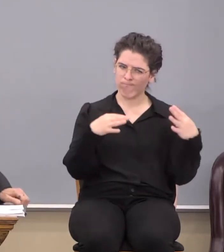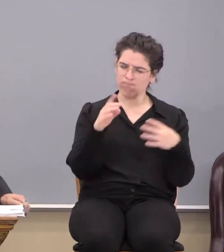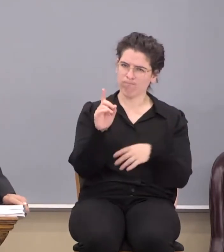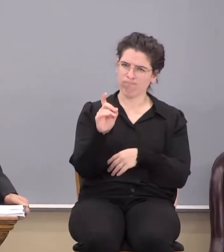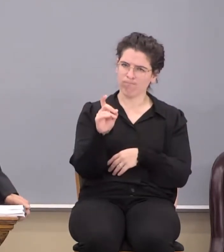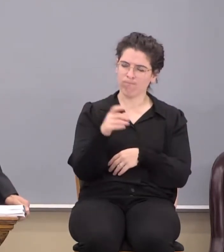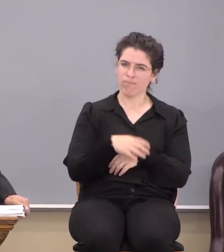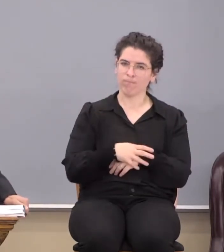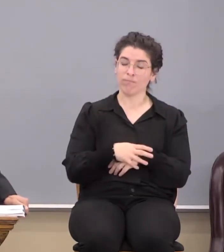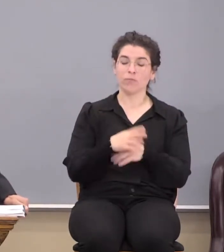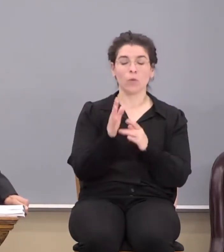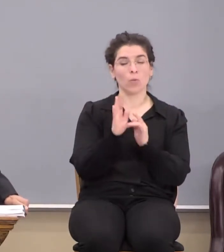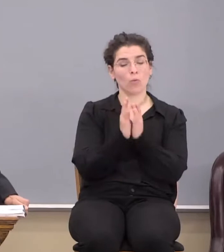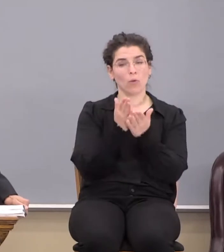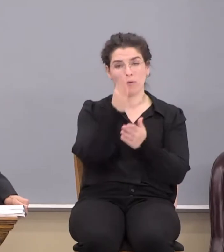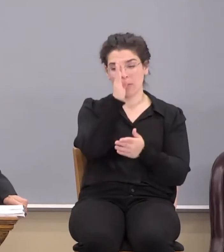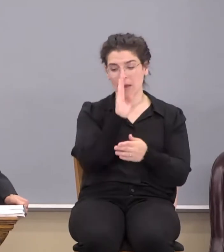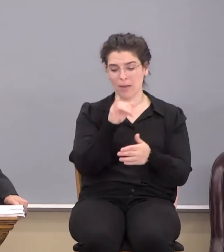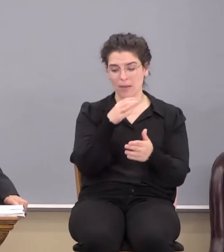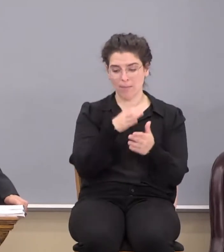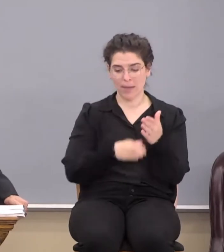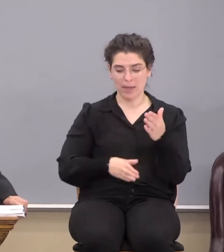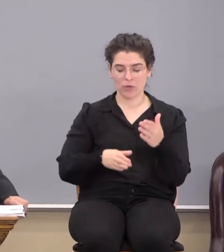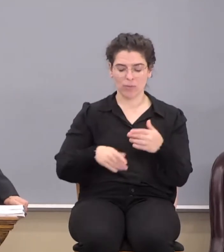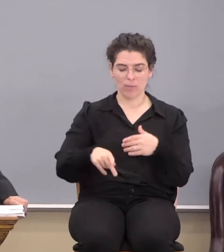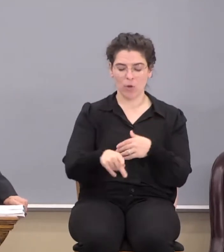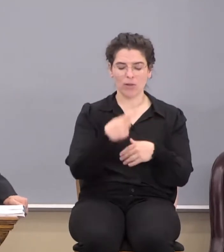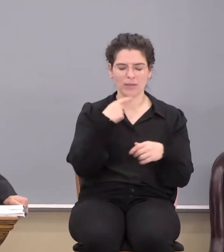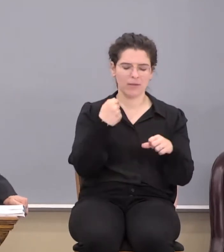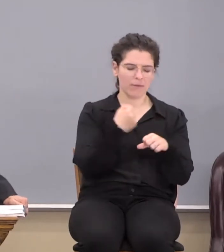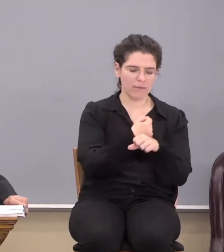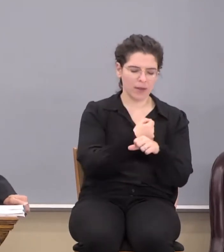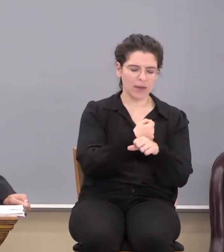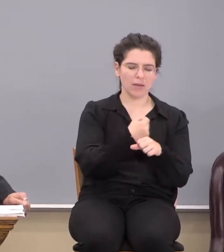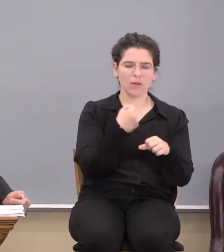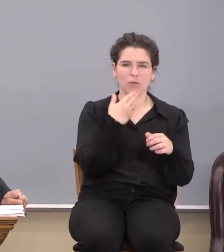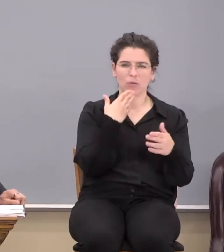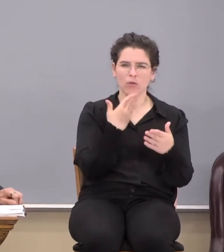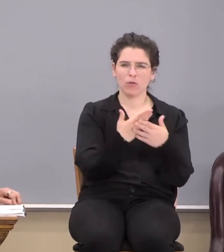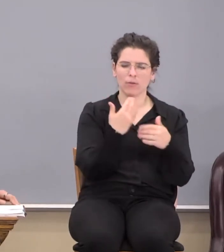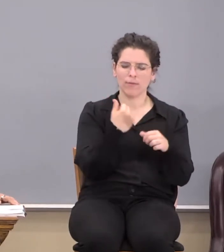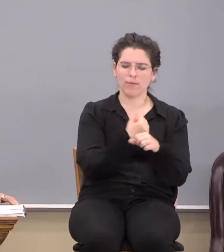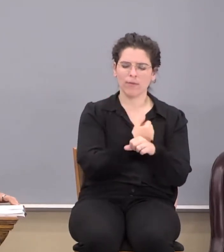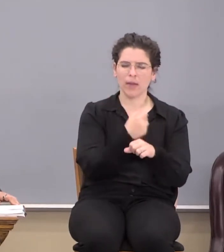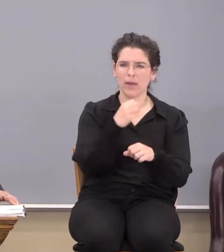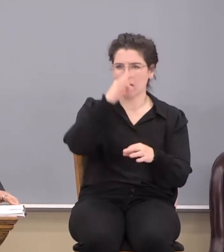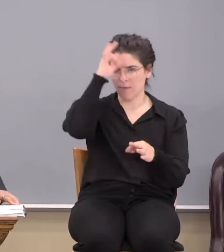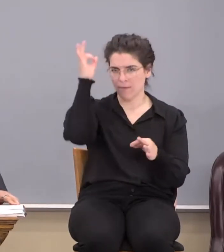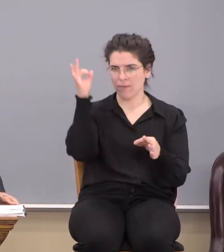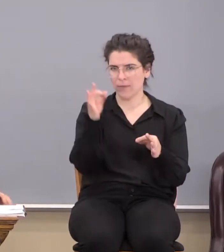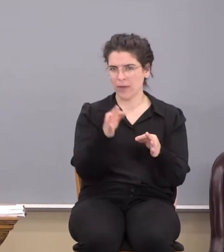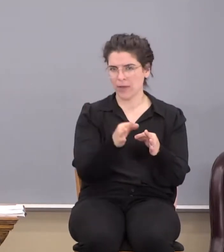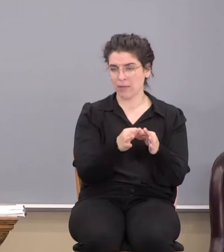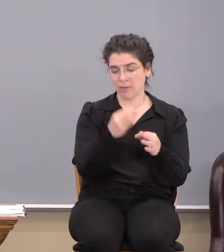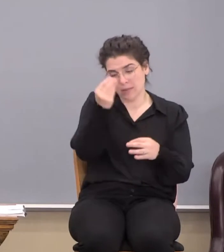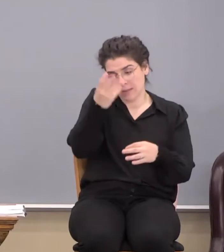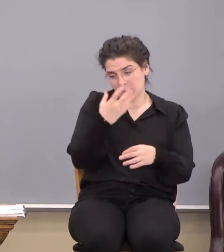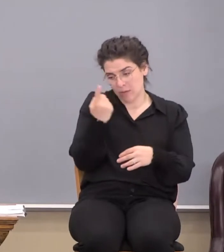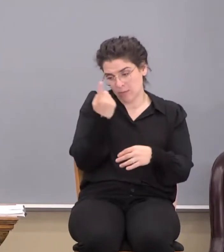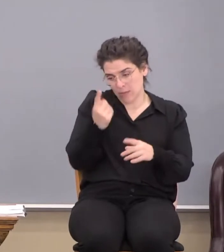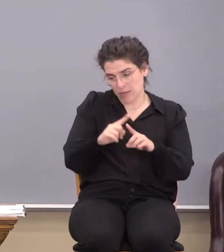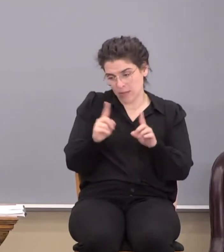The word of God in that passage right there, our apostle says, fight the good fight of faith. That tells us something else as well. We'll see